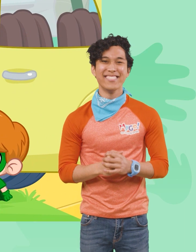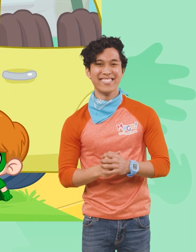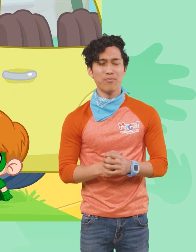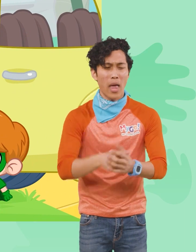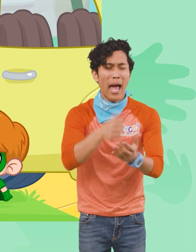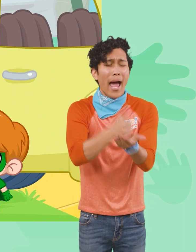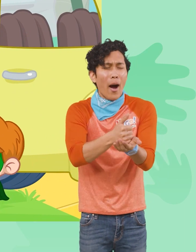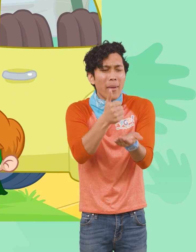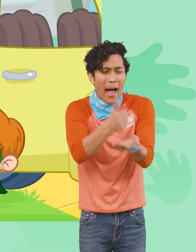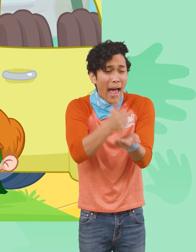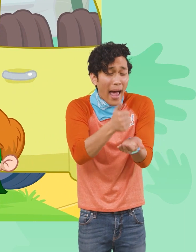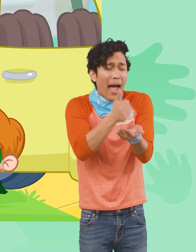Help! Help!